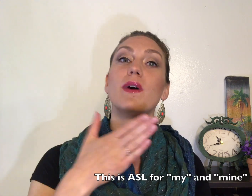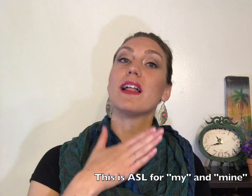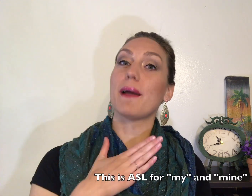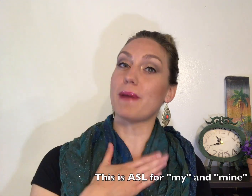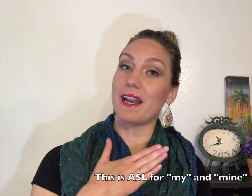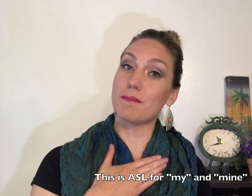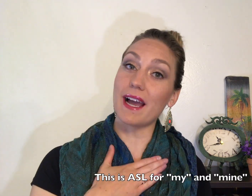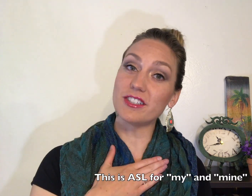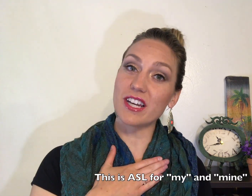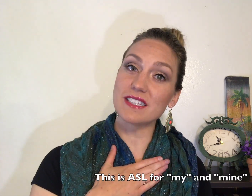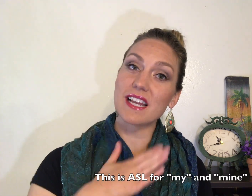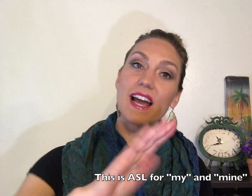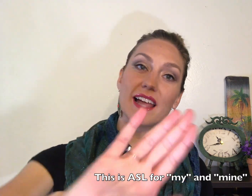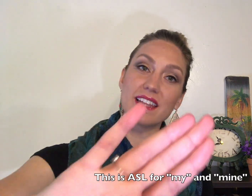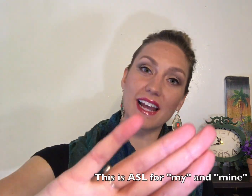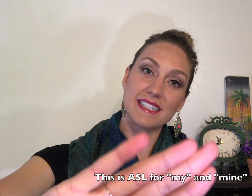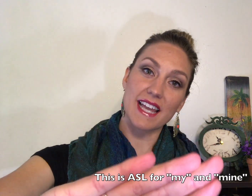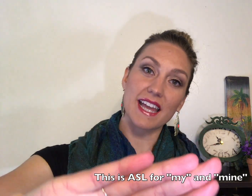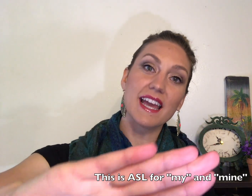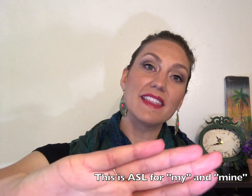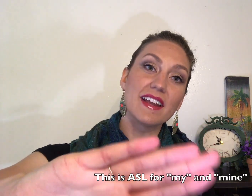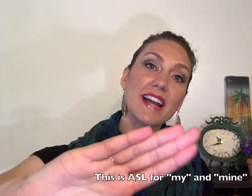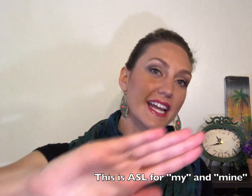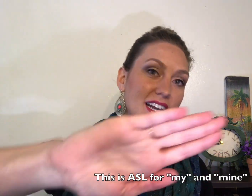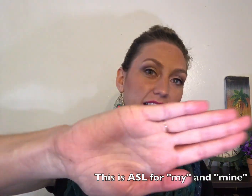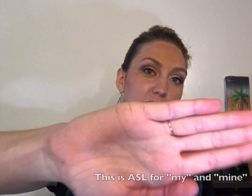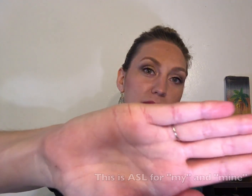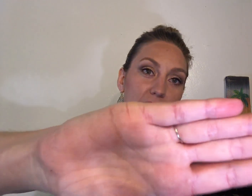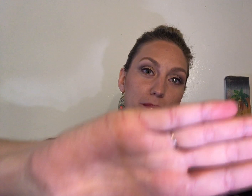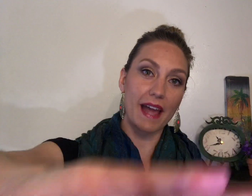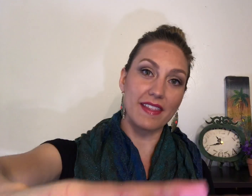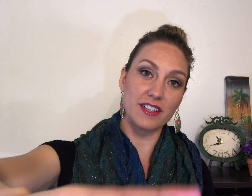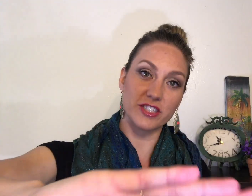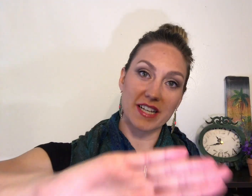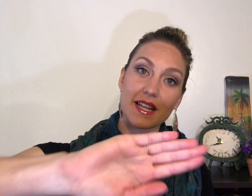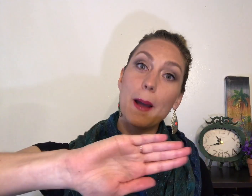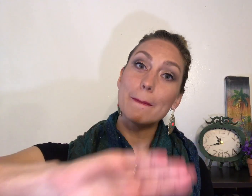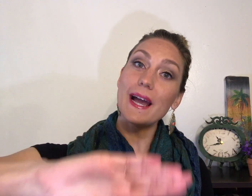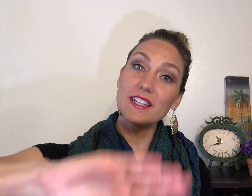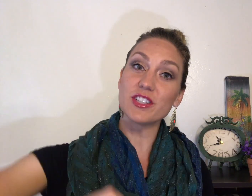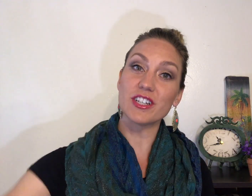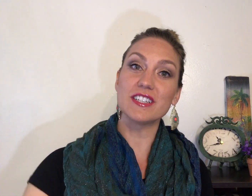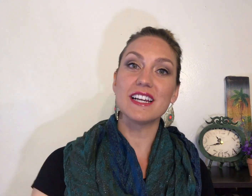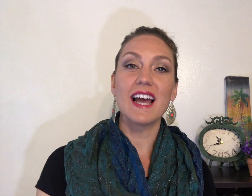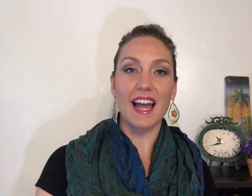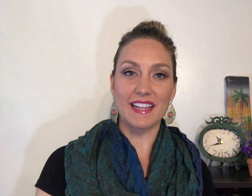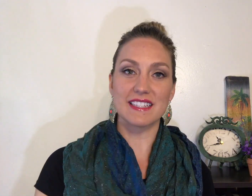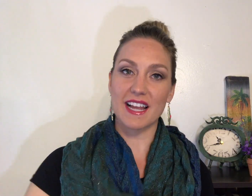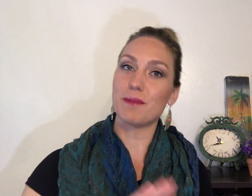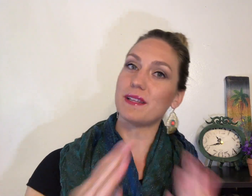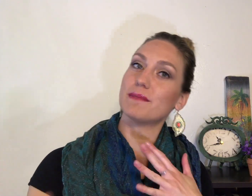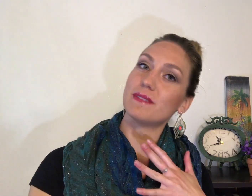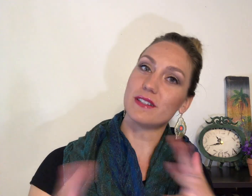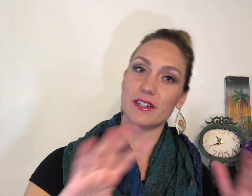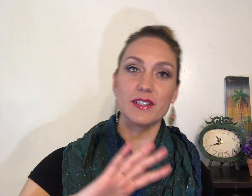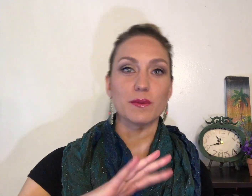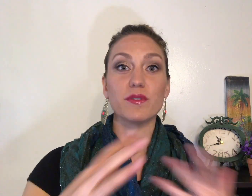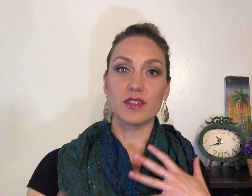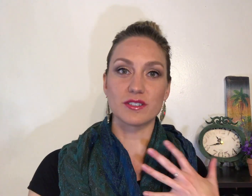while I'm patting my chest and then I take their hand and I help them pat their chest. My turn and that's to help them learn the reversal